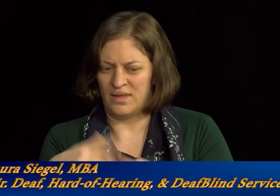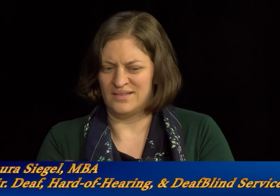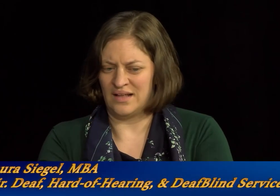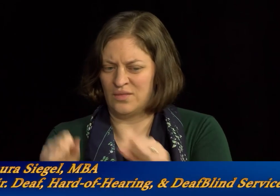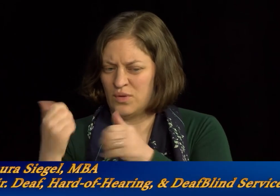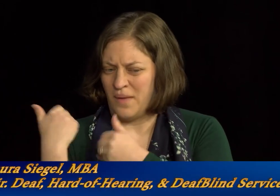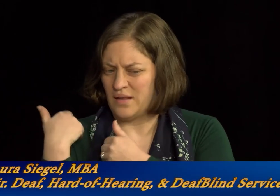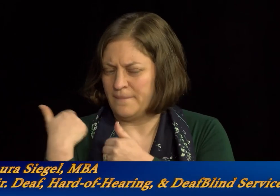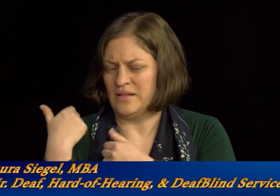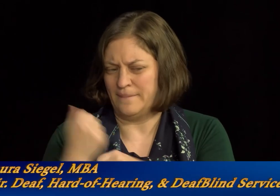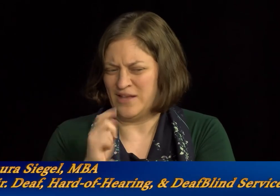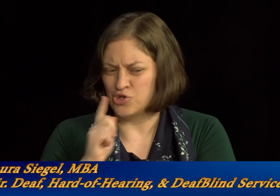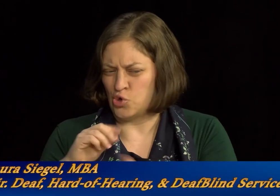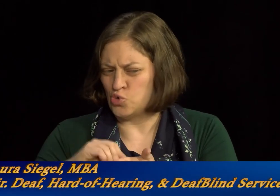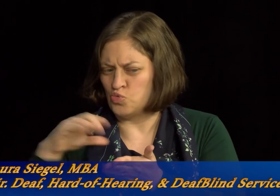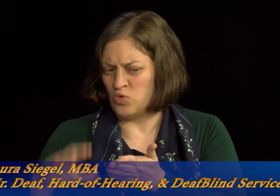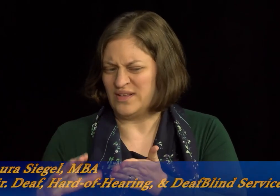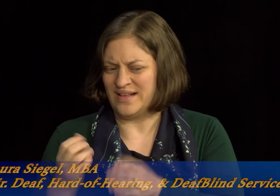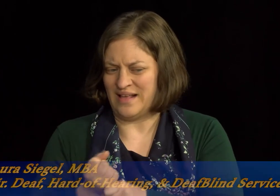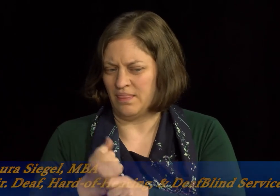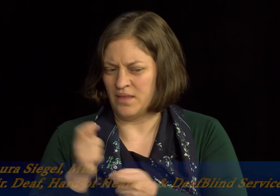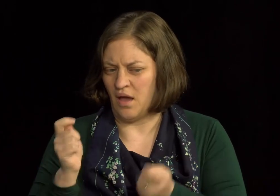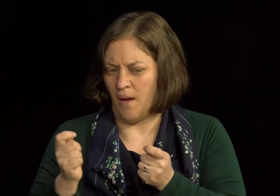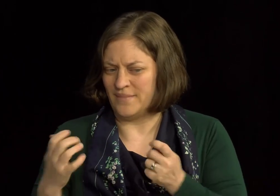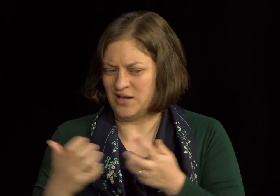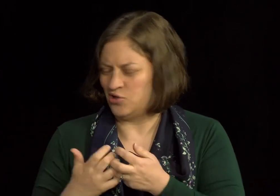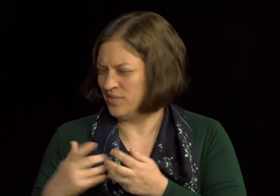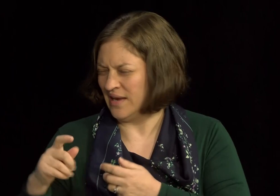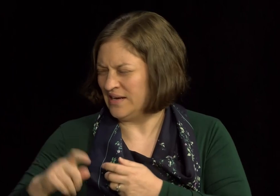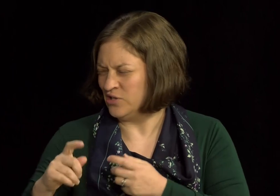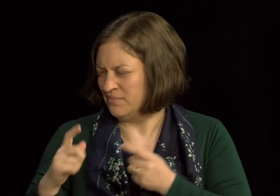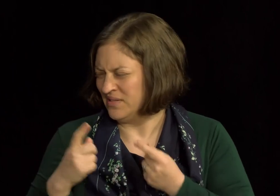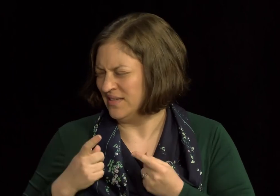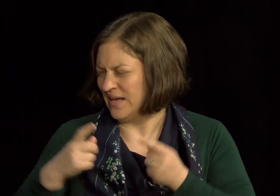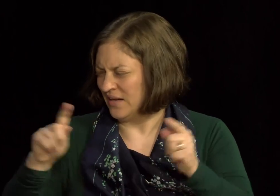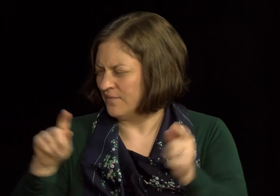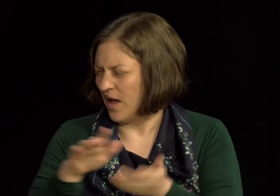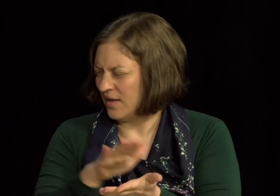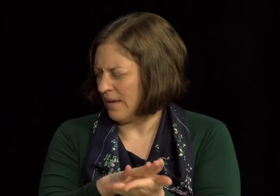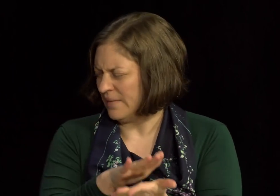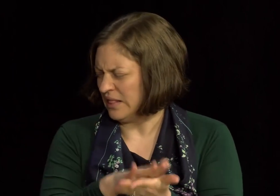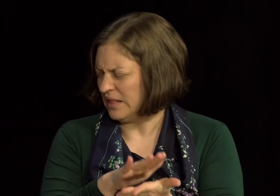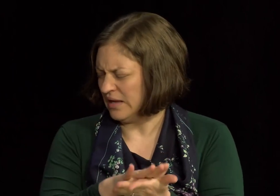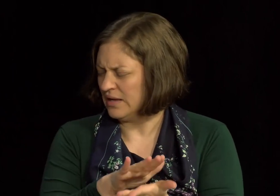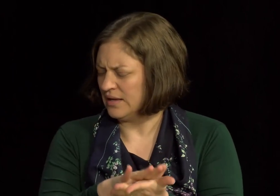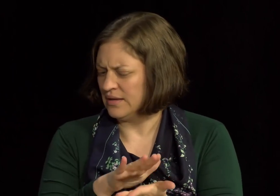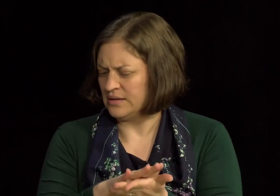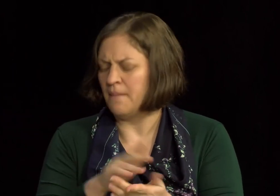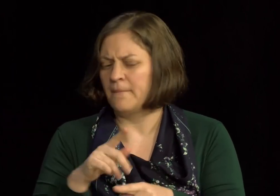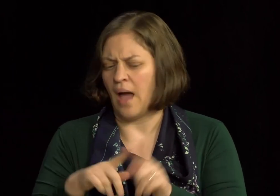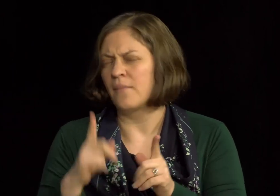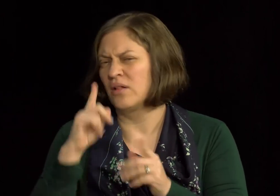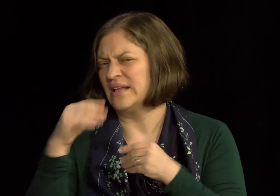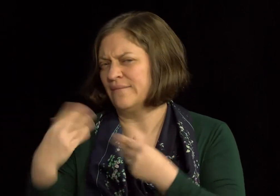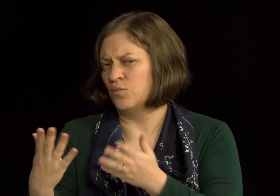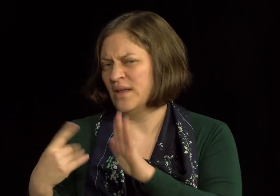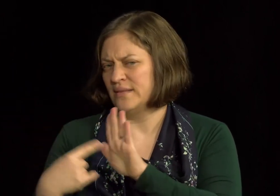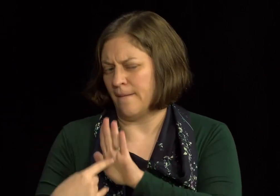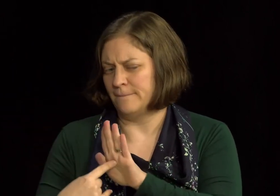where those services are organized through, and where they're providing those accommodations that they're required to do, likewise in the schools.